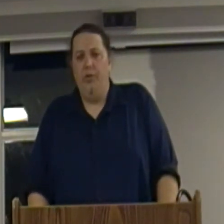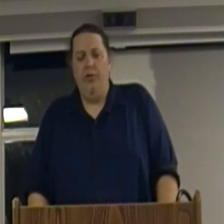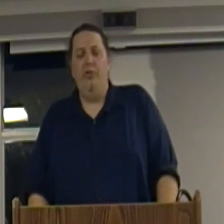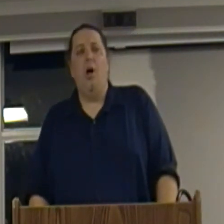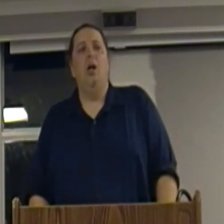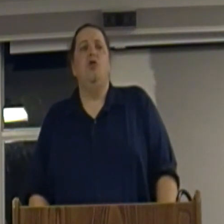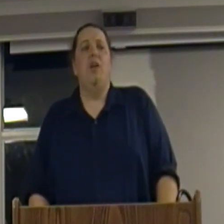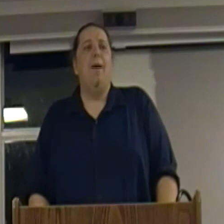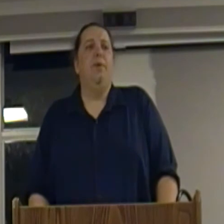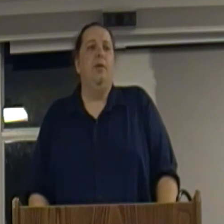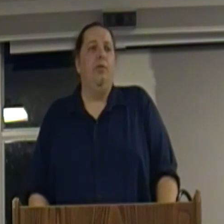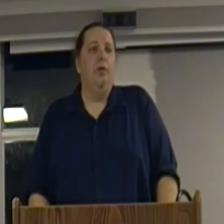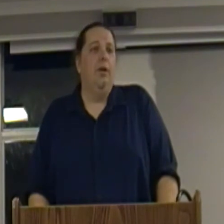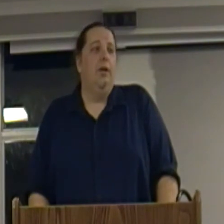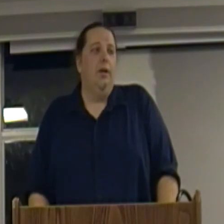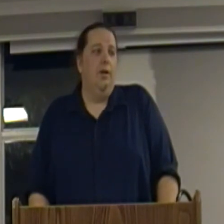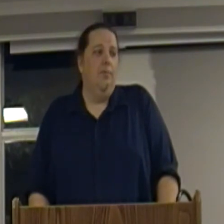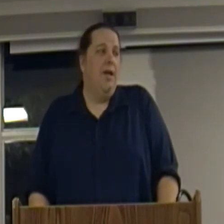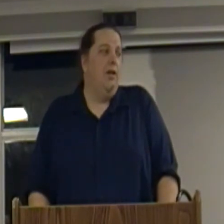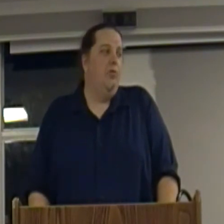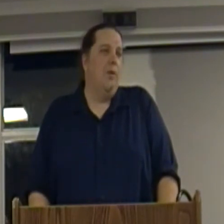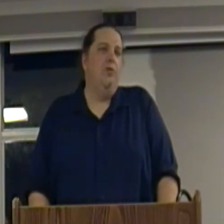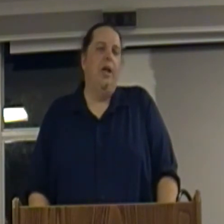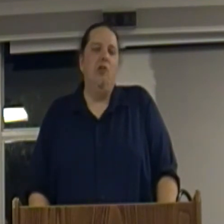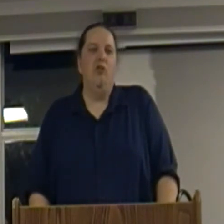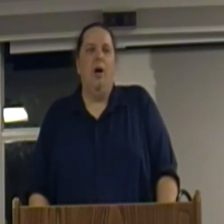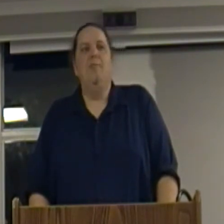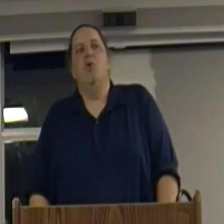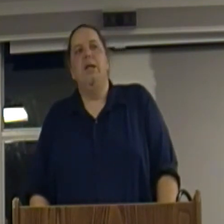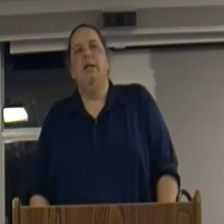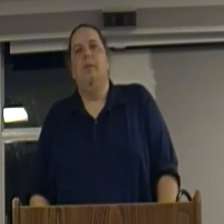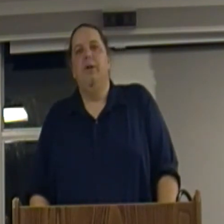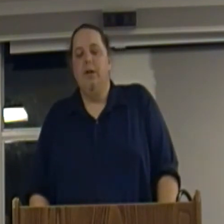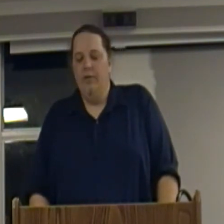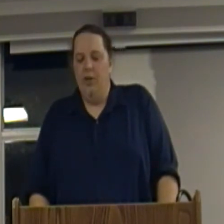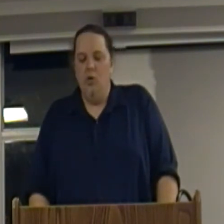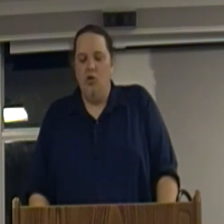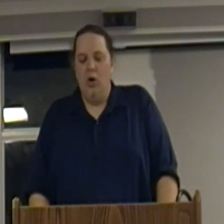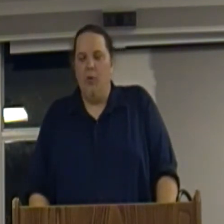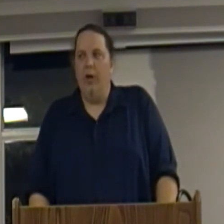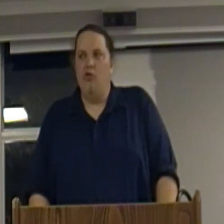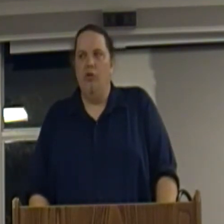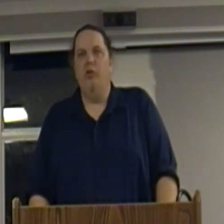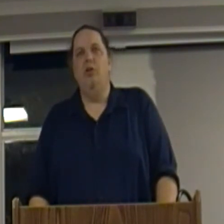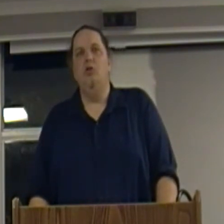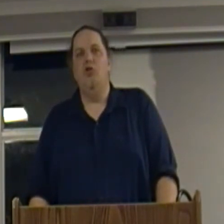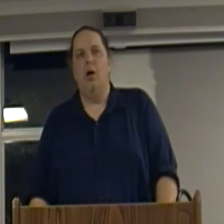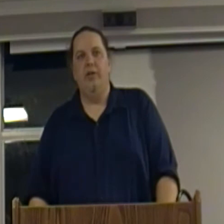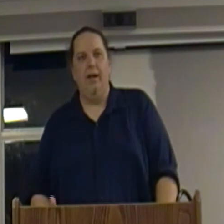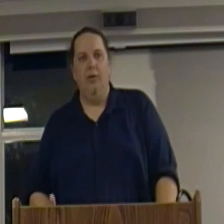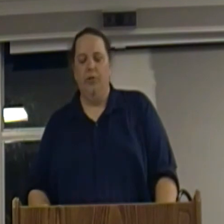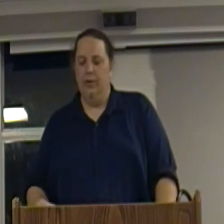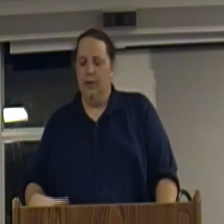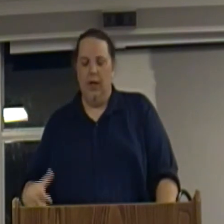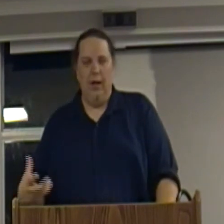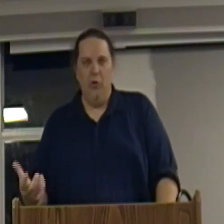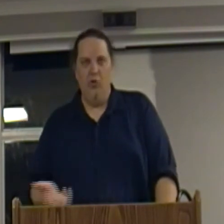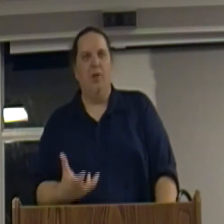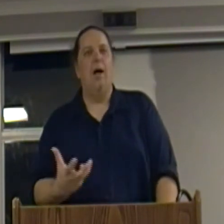who was a staunch capitalist, make his reputation on breaking up the huge corporations, the huge cartels, which were